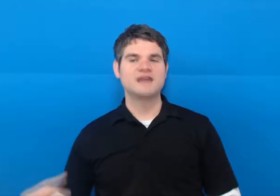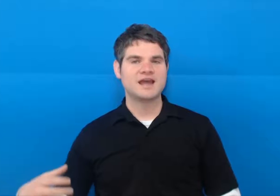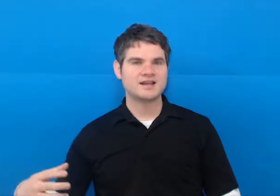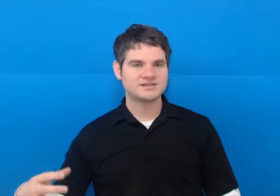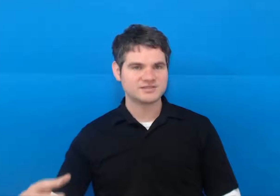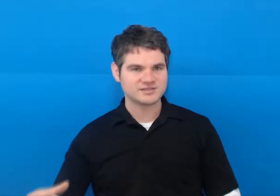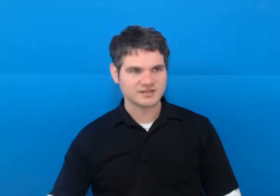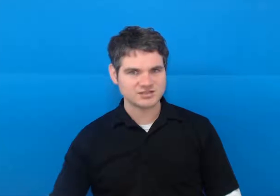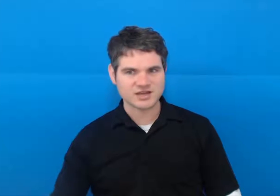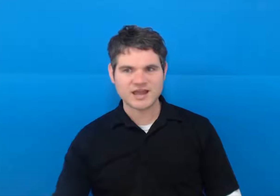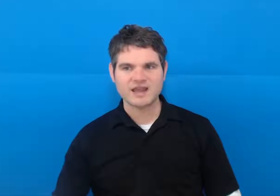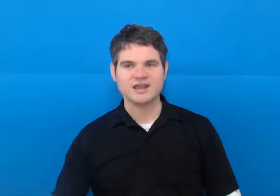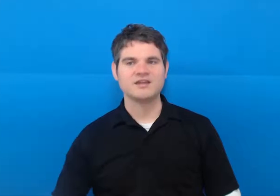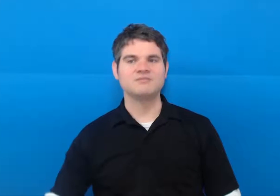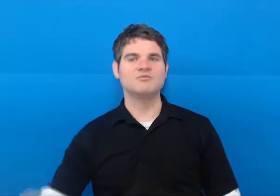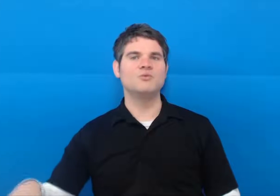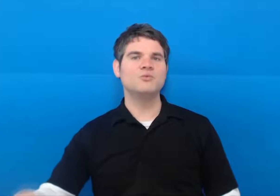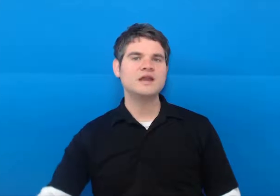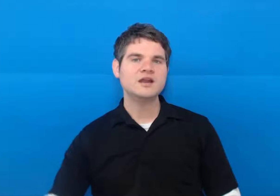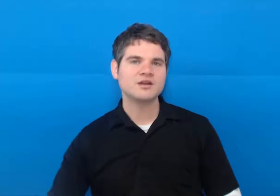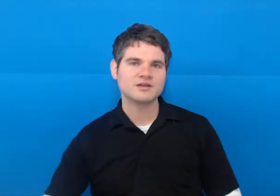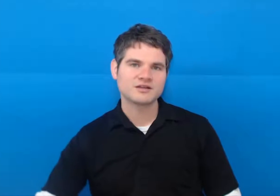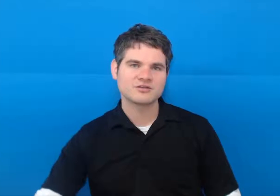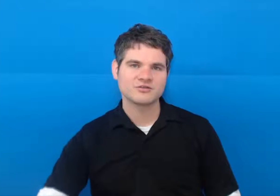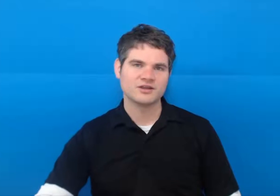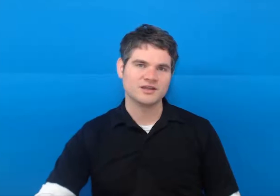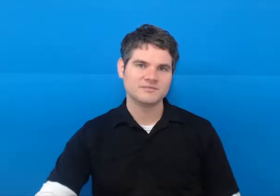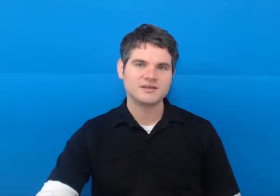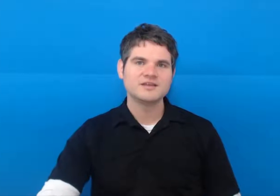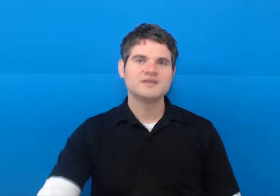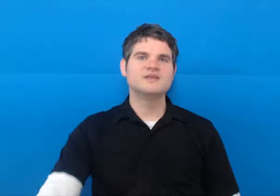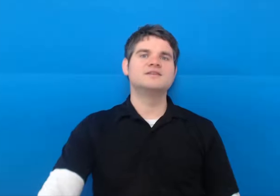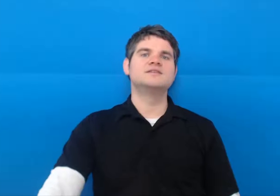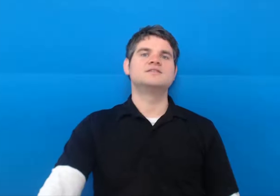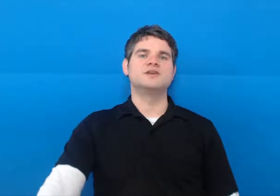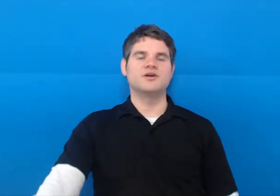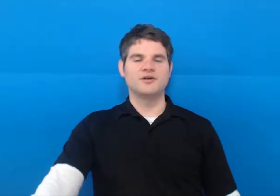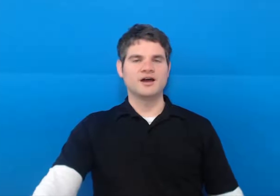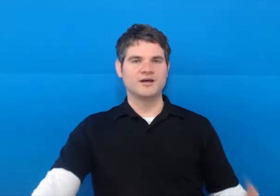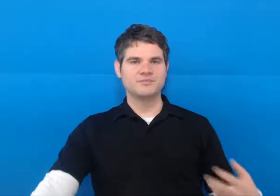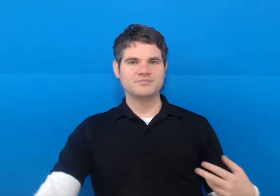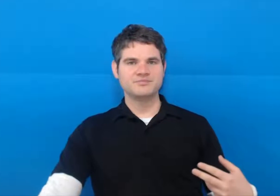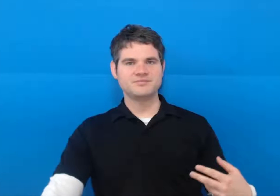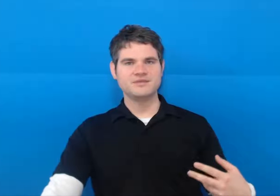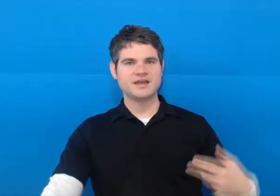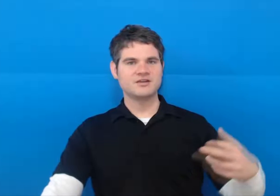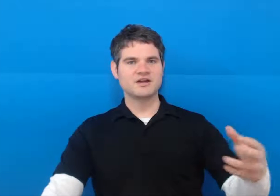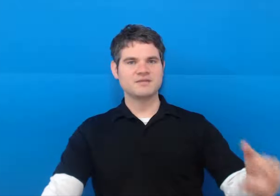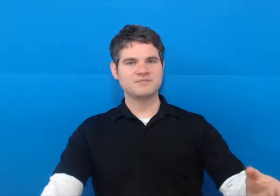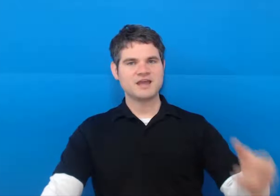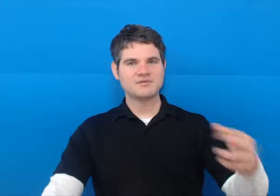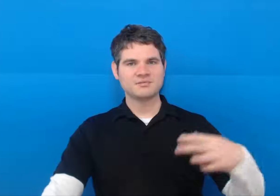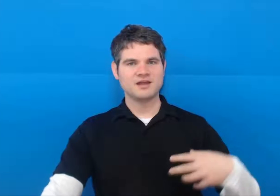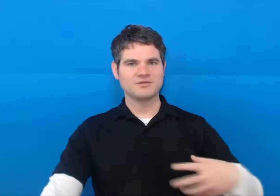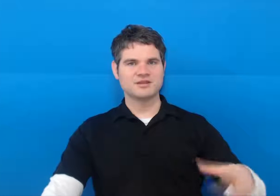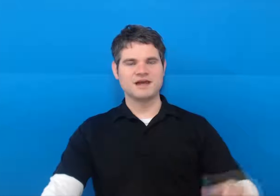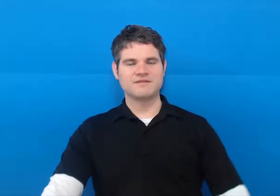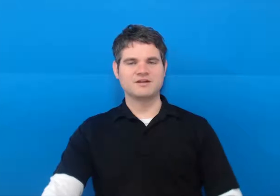dad's such a weird creep so yeah you're gonna be able to play with a lot of